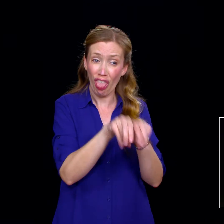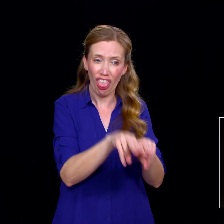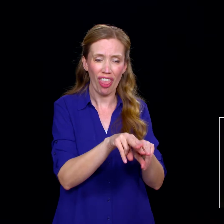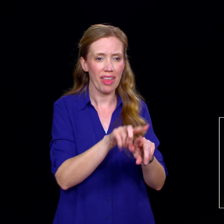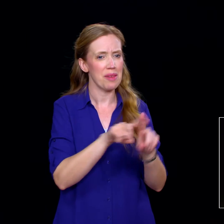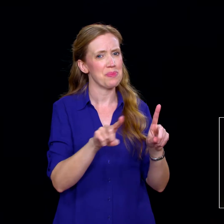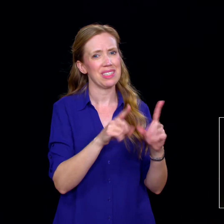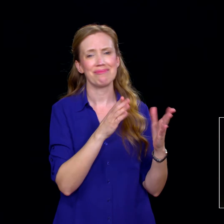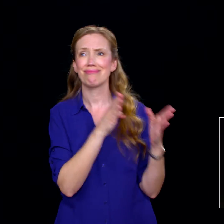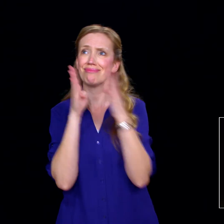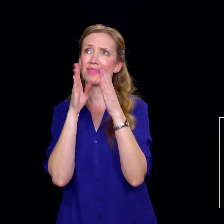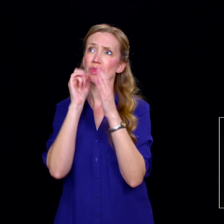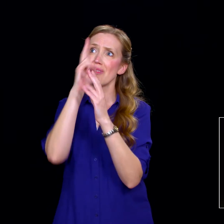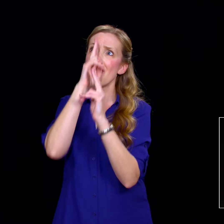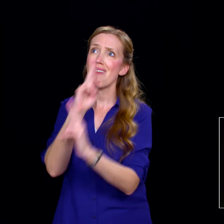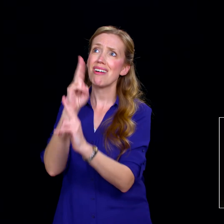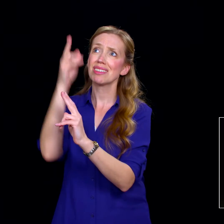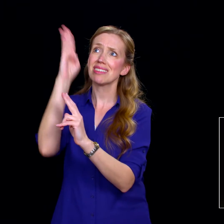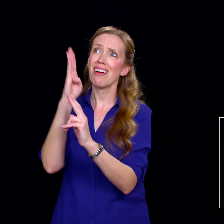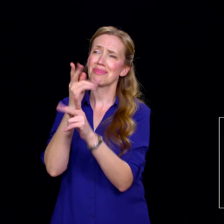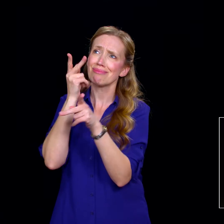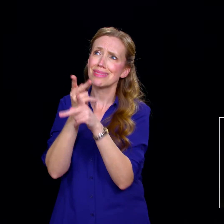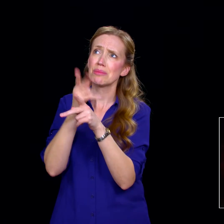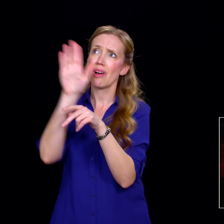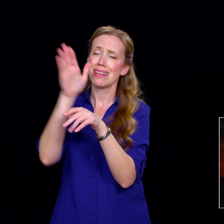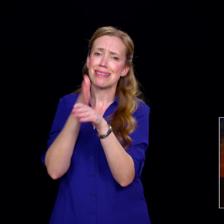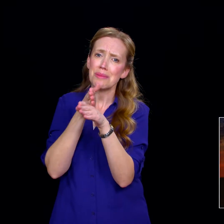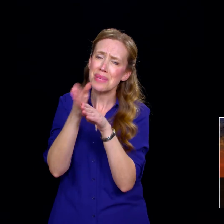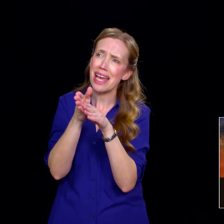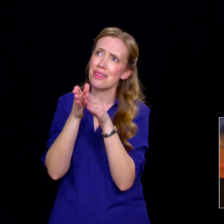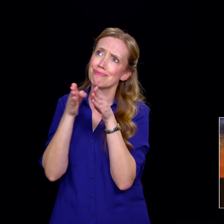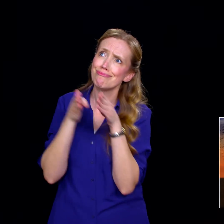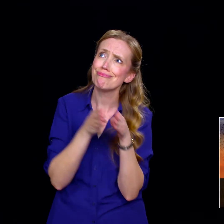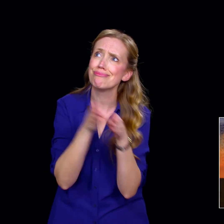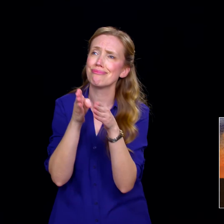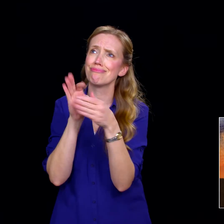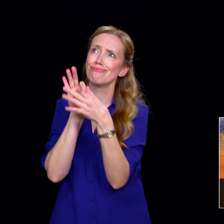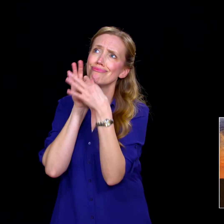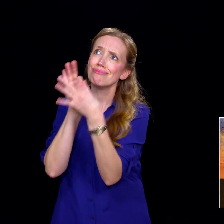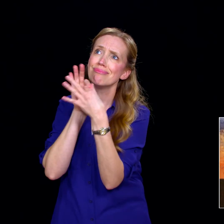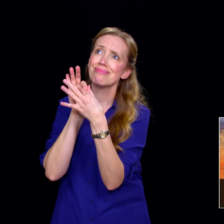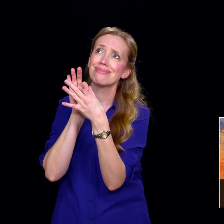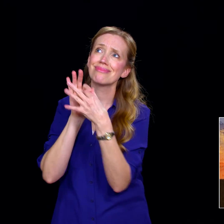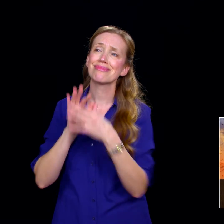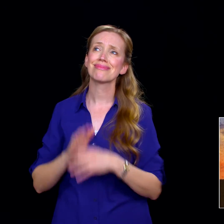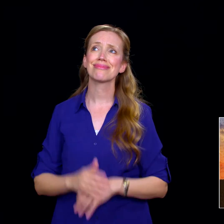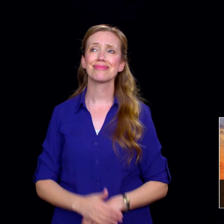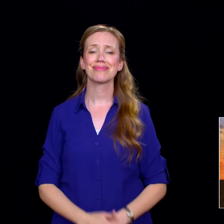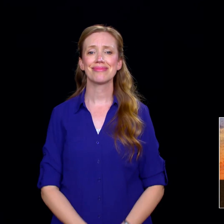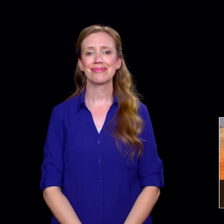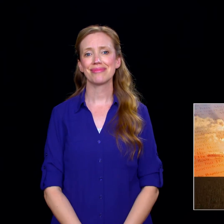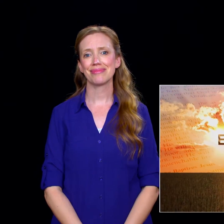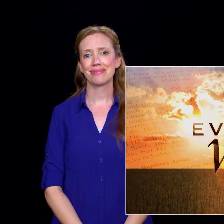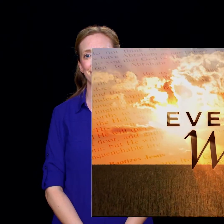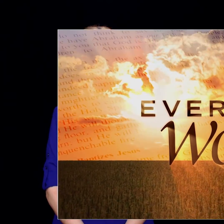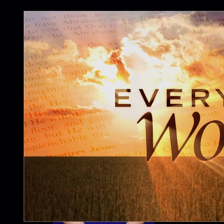and let his spirit keep us in his path. I'm John Bradshaw for It Is Written. Let's live today by every word.